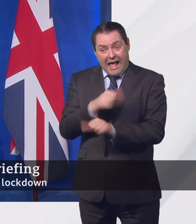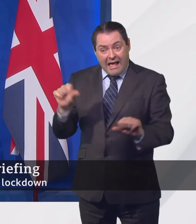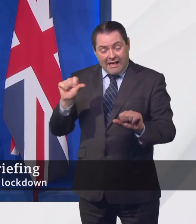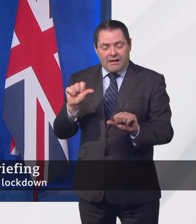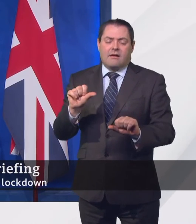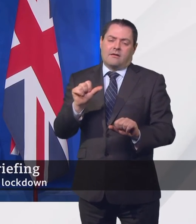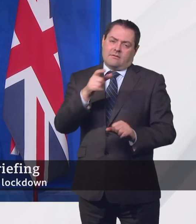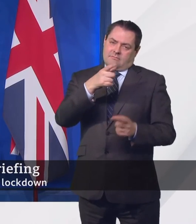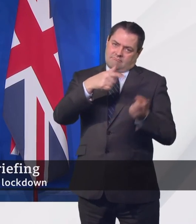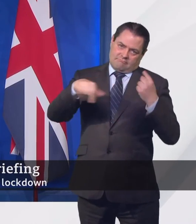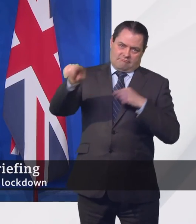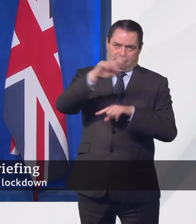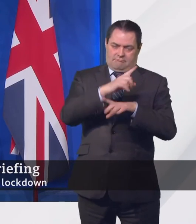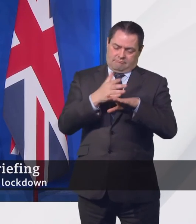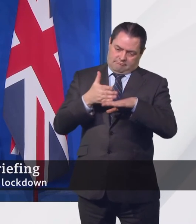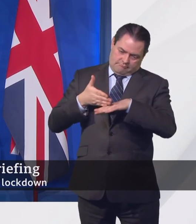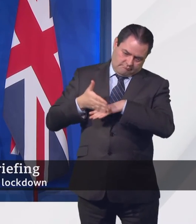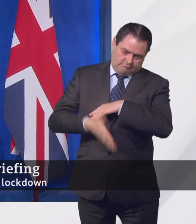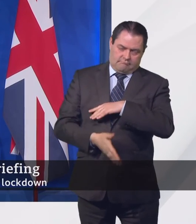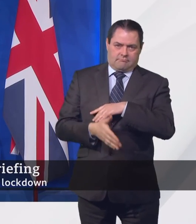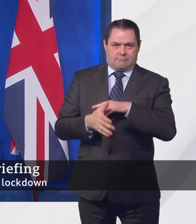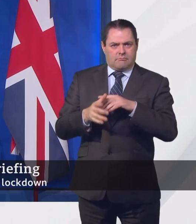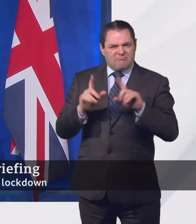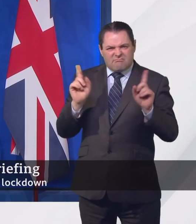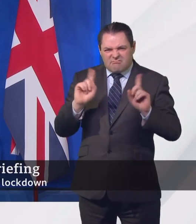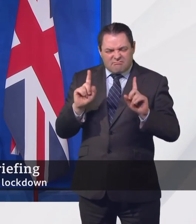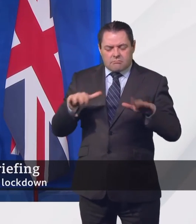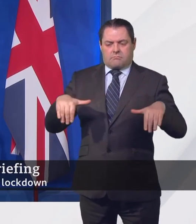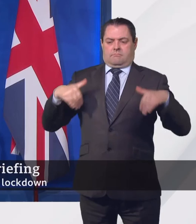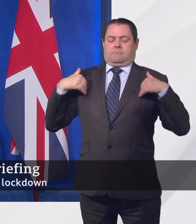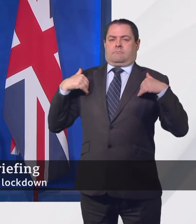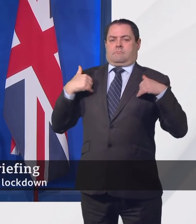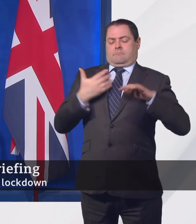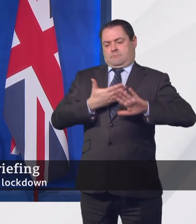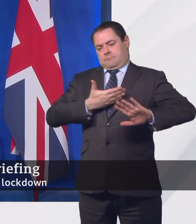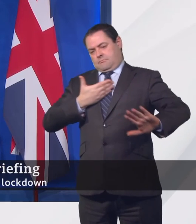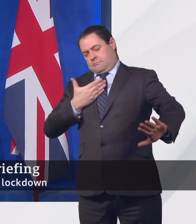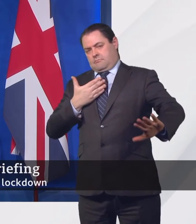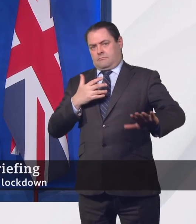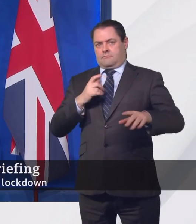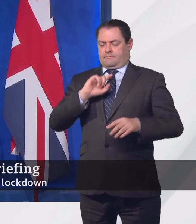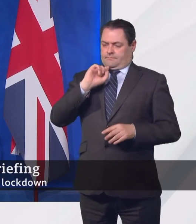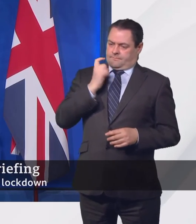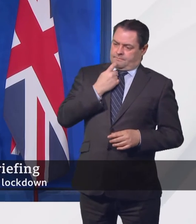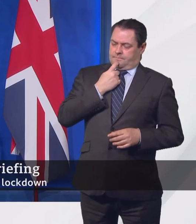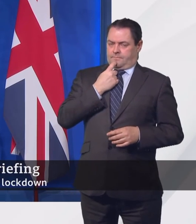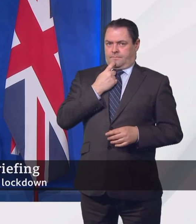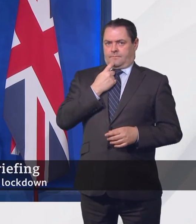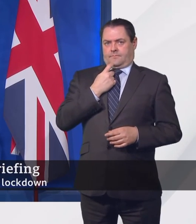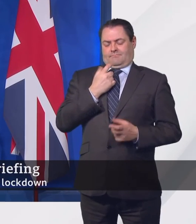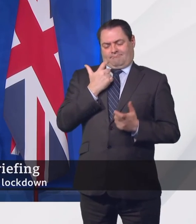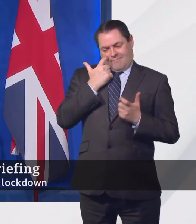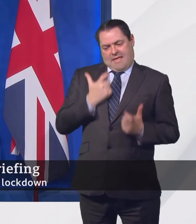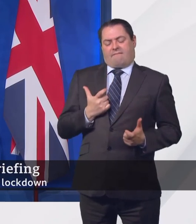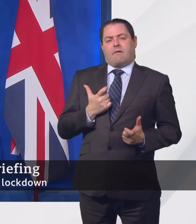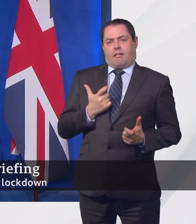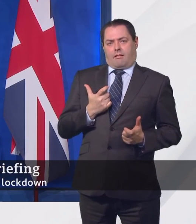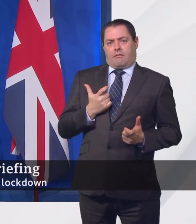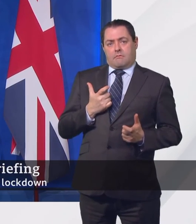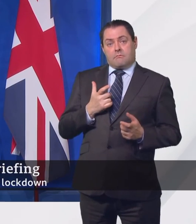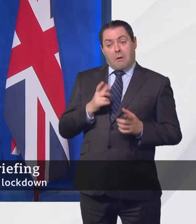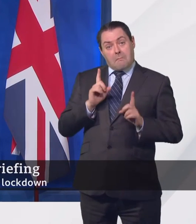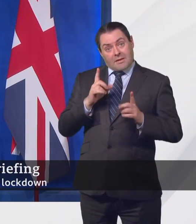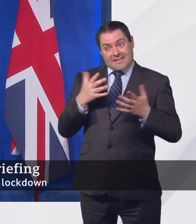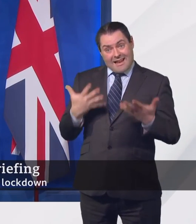small step towards freedom today and we must proceed with caution. It's great to see that